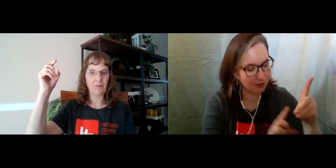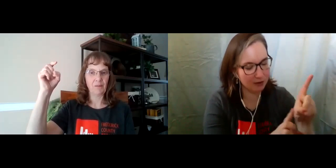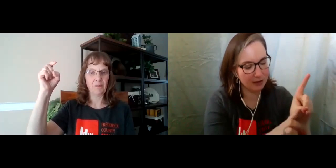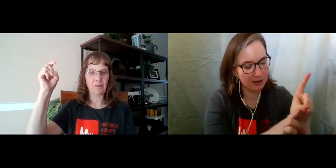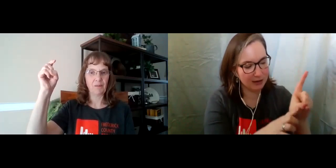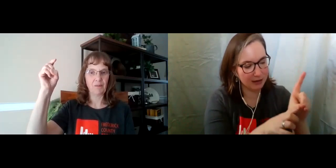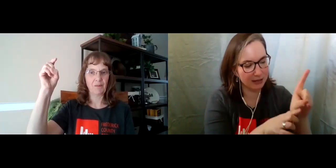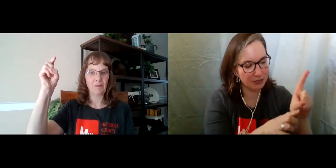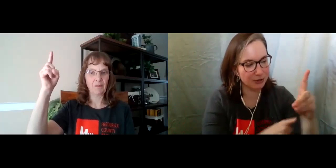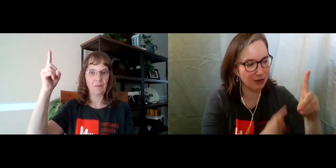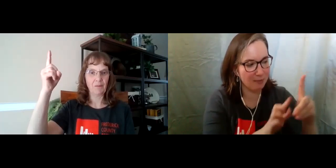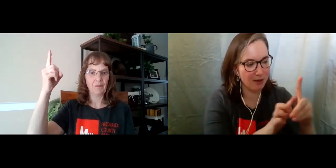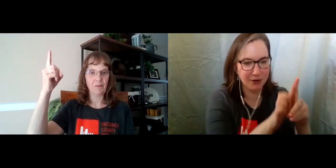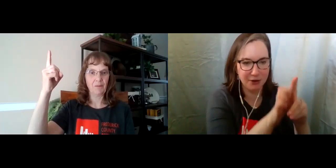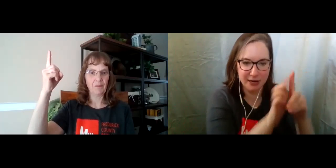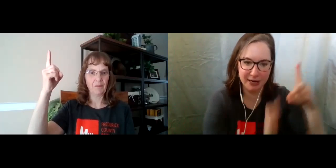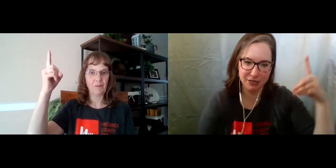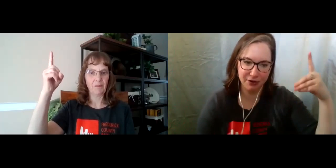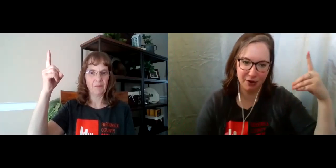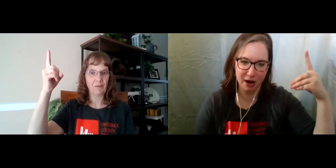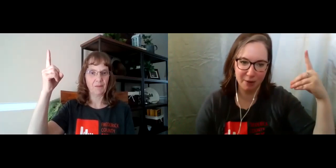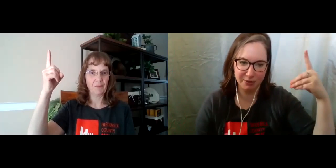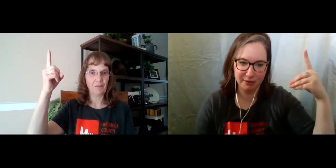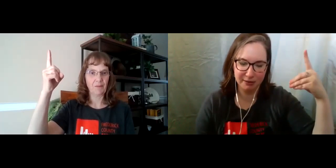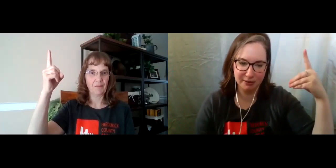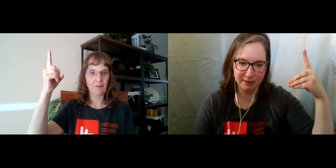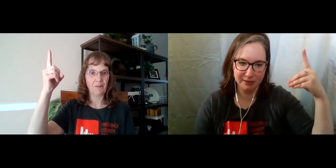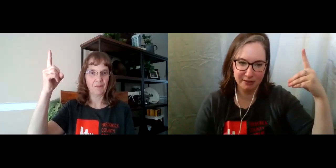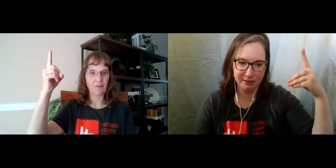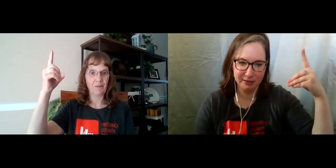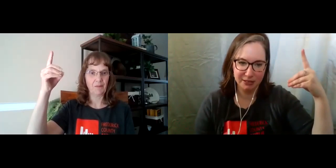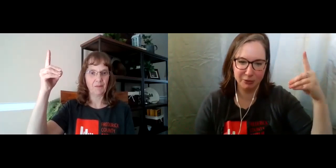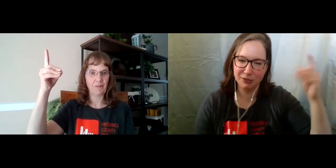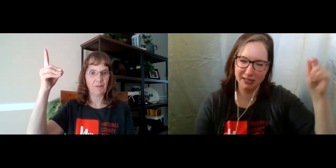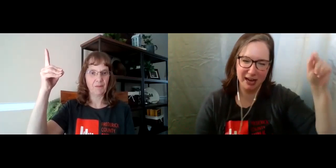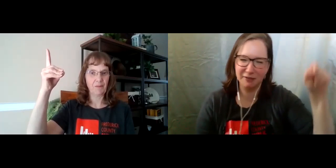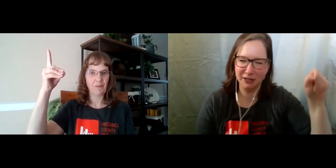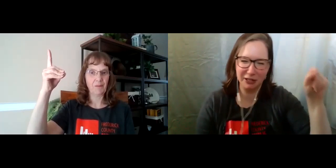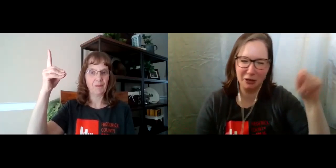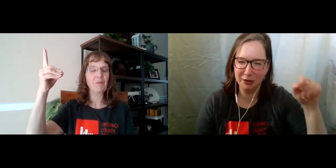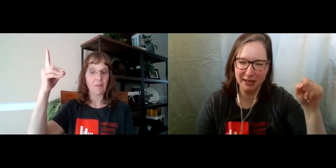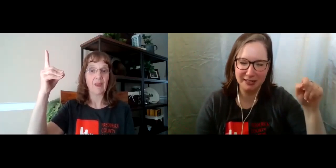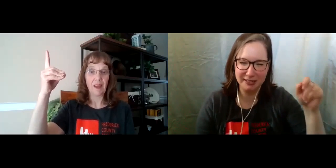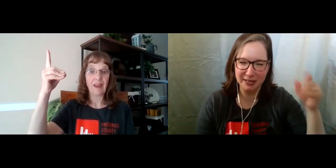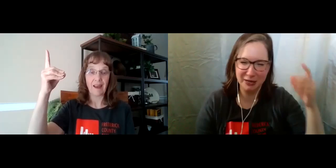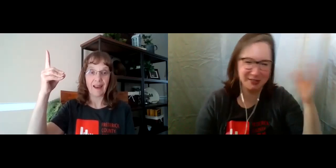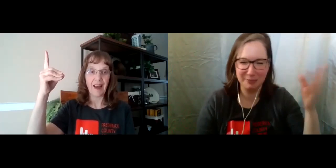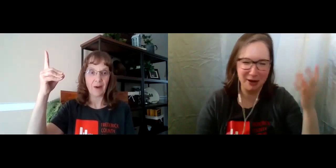connected to your thumb and then your index finger up. So it looks like kind of like a lowercase d, but it's backwards.